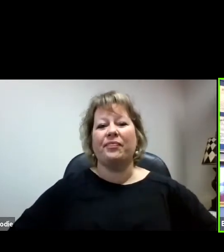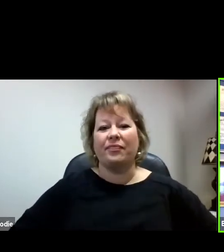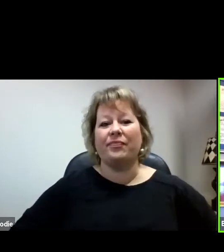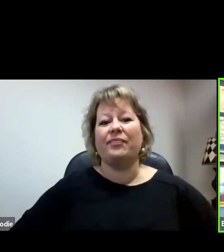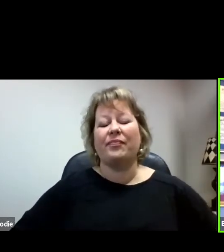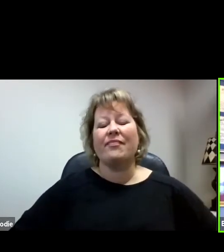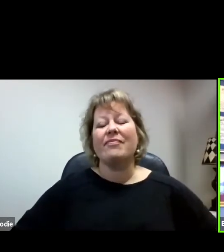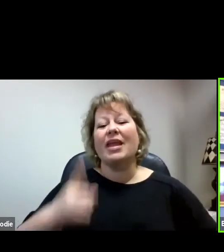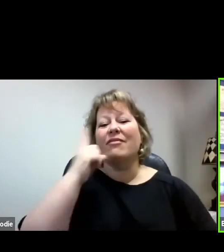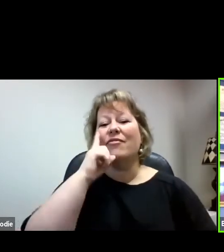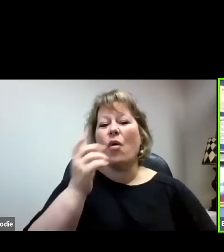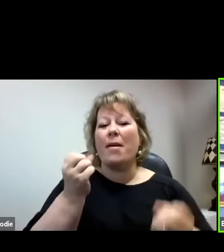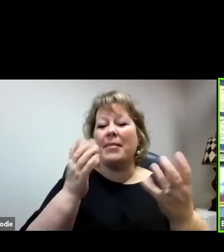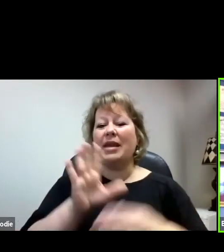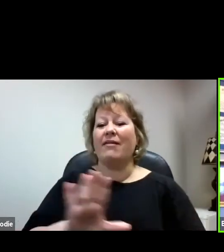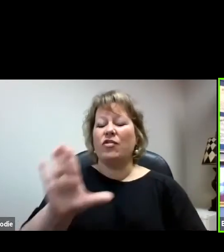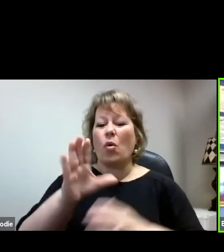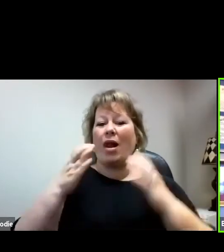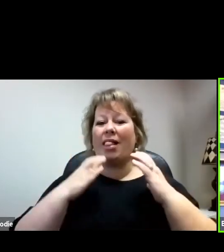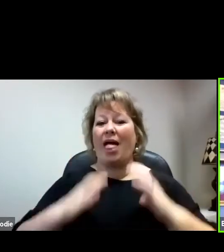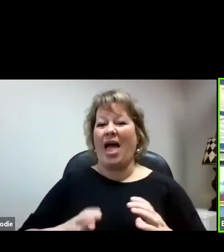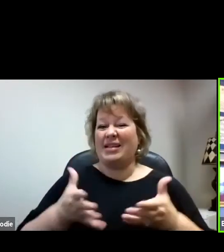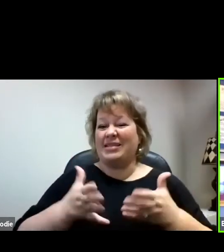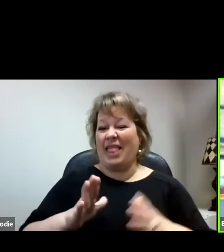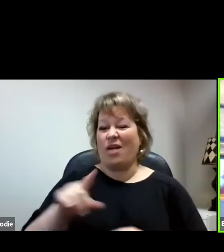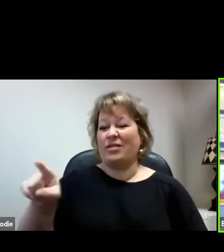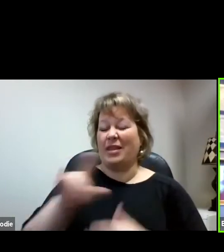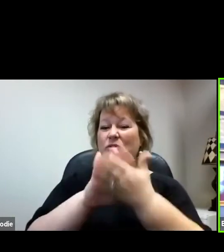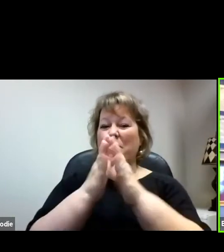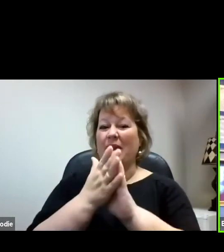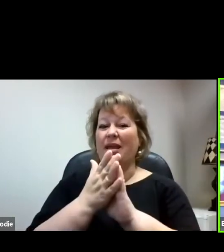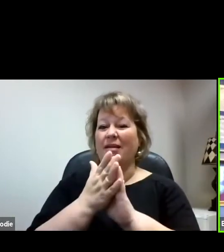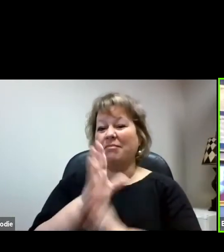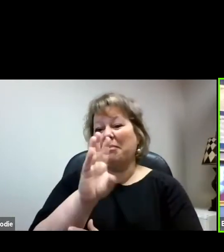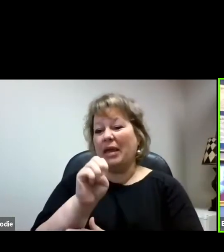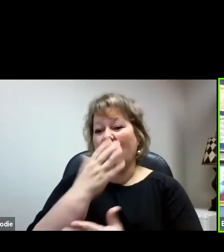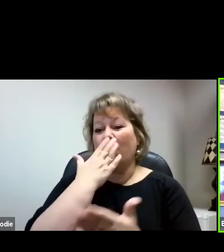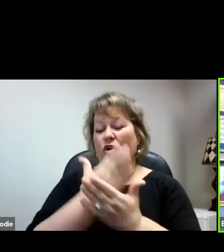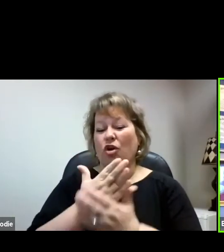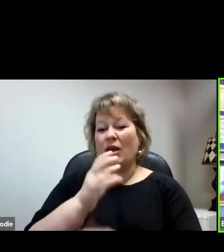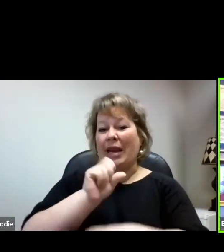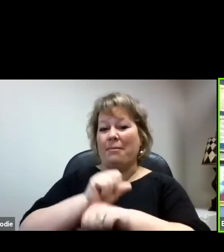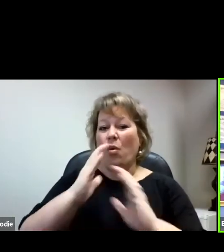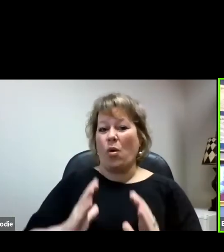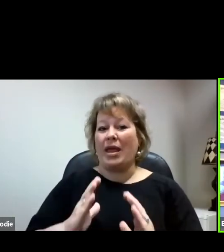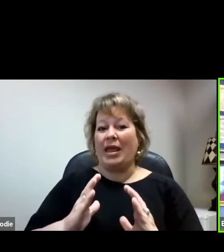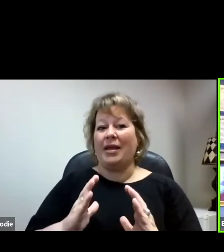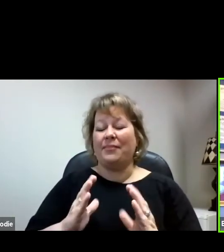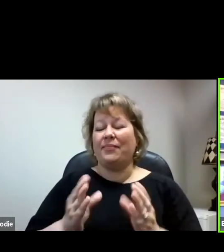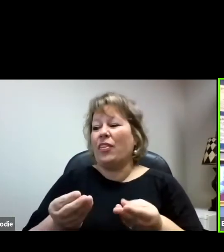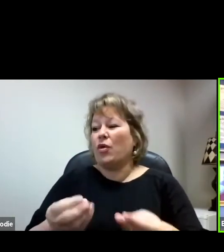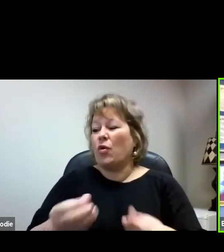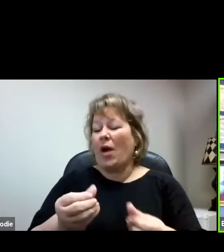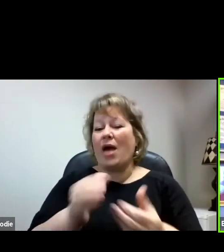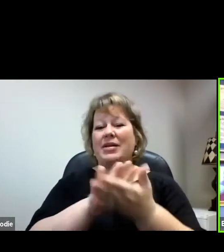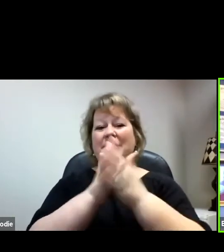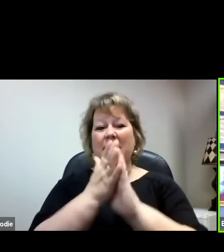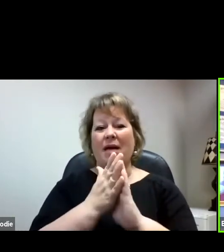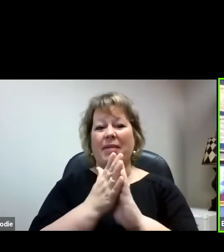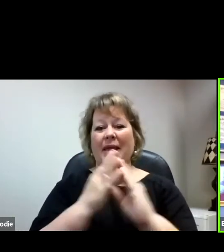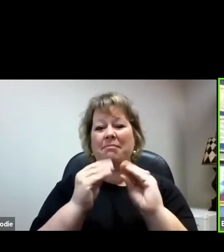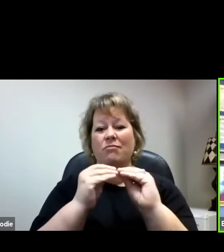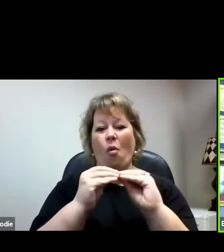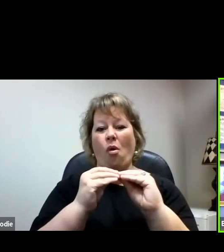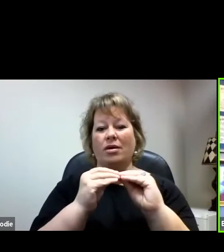for many of your clients is just allows them to be a good employee. I mean, the ground is becoming more level